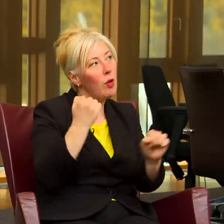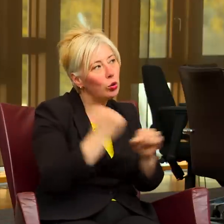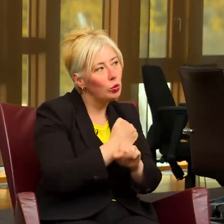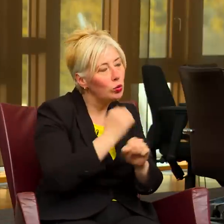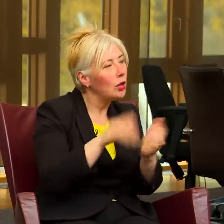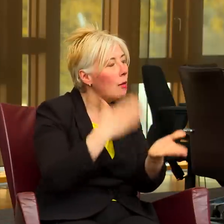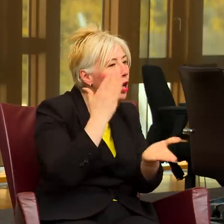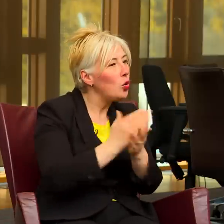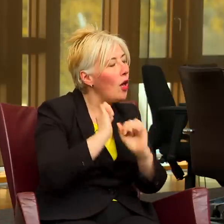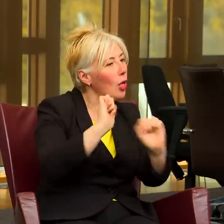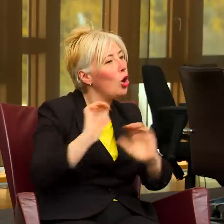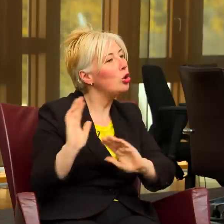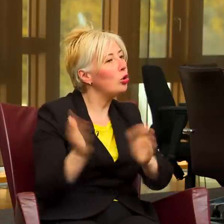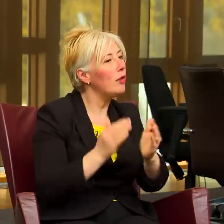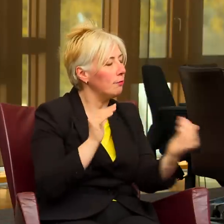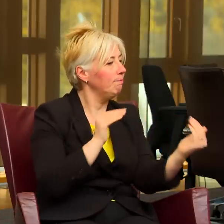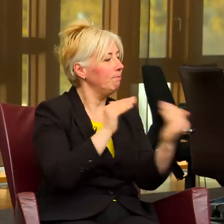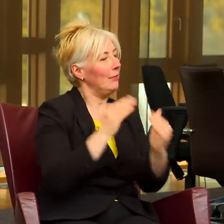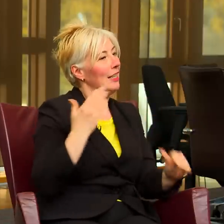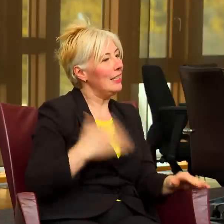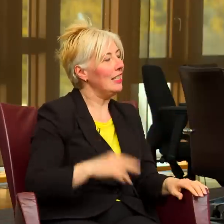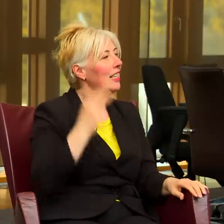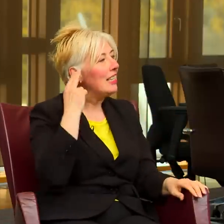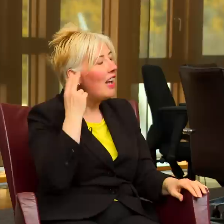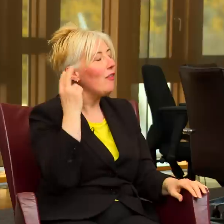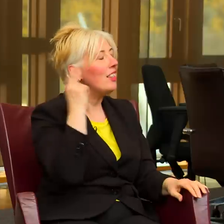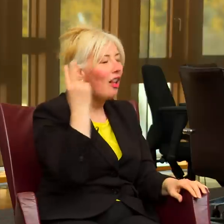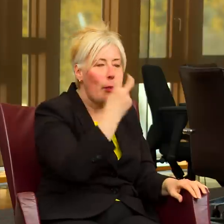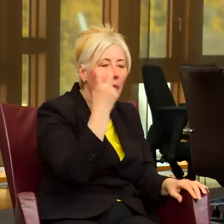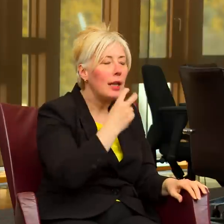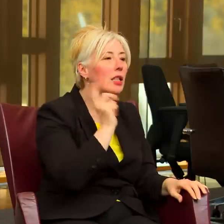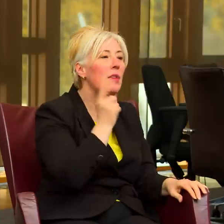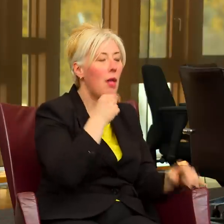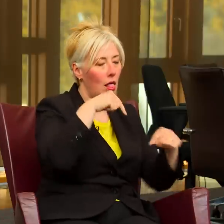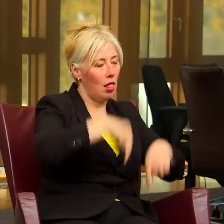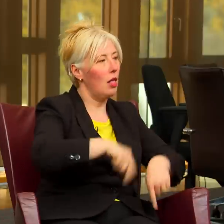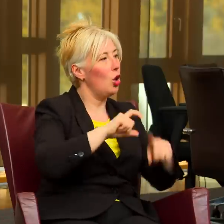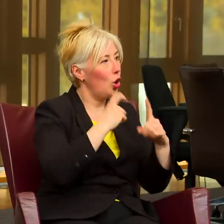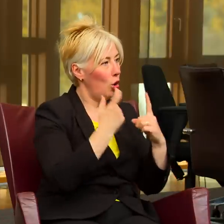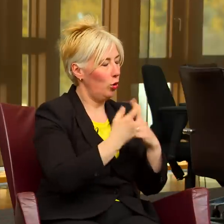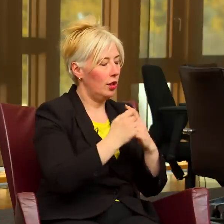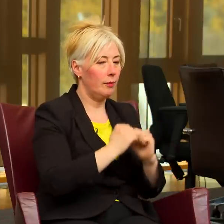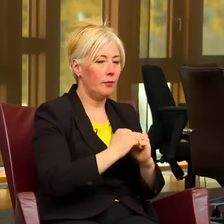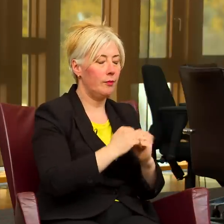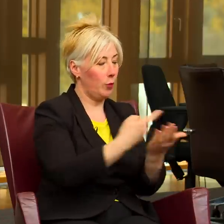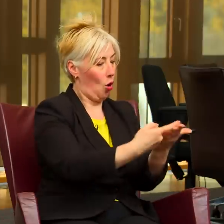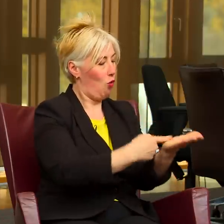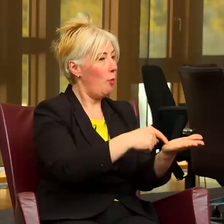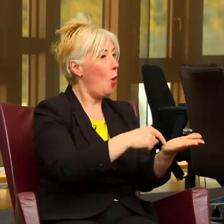of deaf and deafblind members of the community. As we say in our report, what's important here is that the plans that